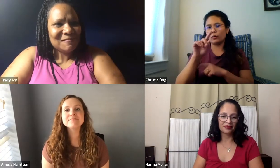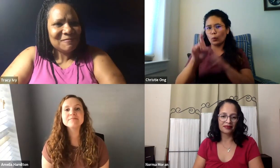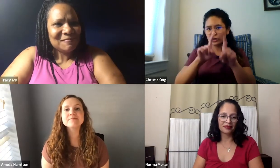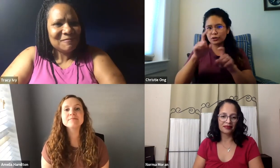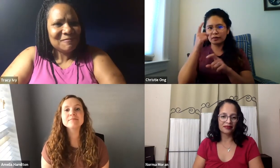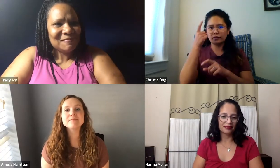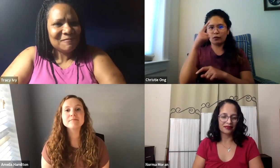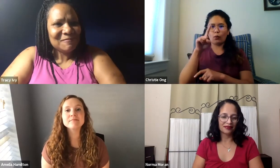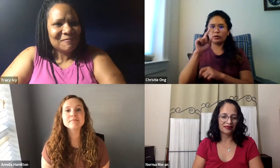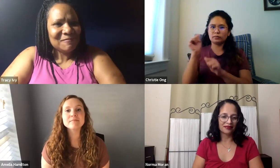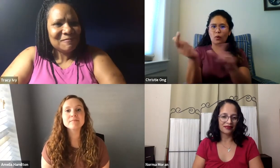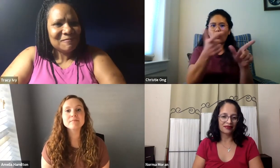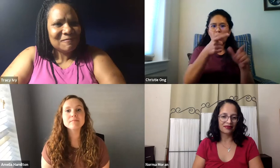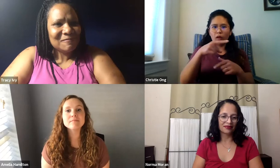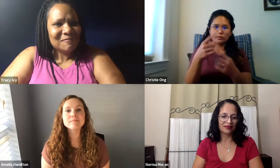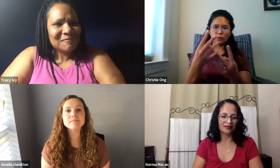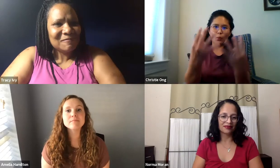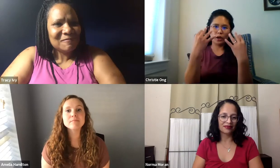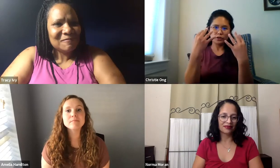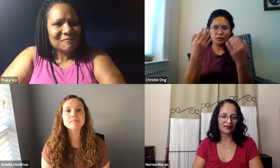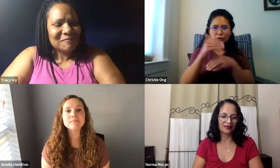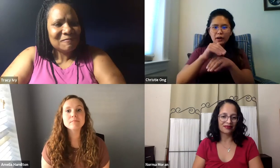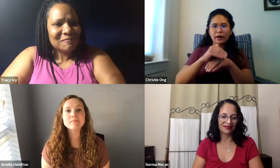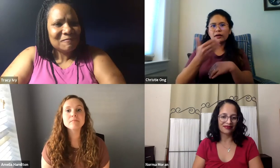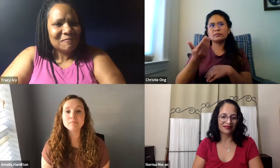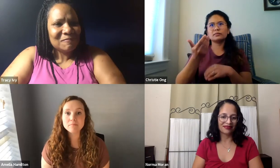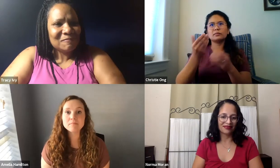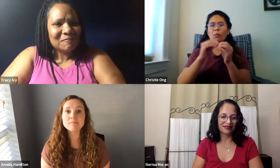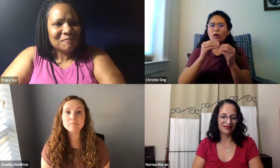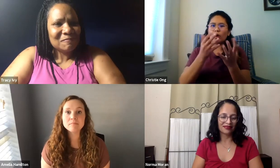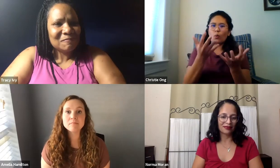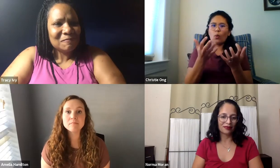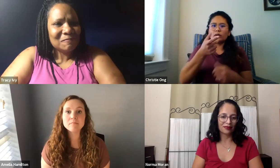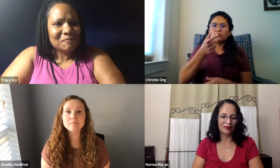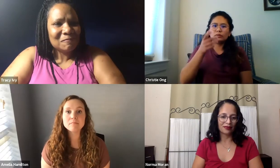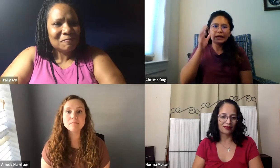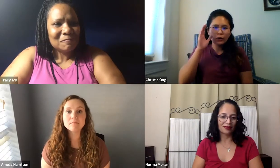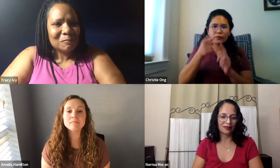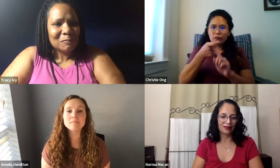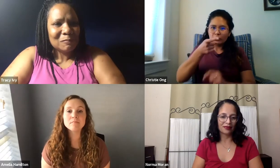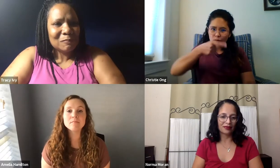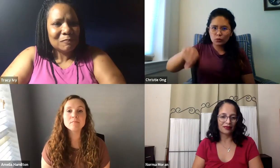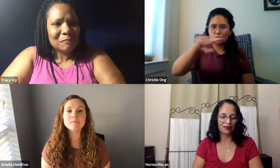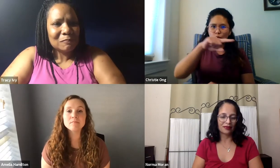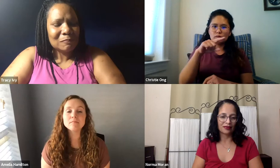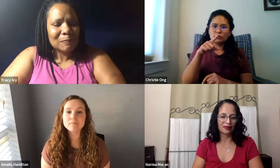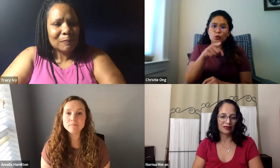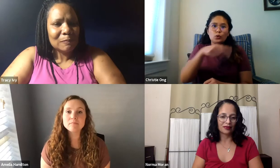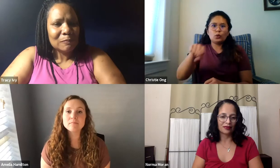Christy or Norma? Yeah, I have more of a question to the people who are watching tonight. We want to hear from